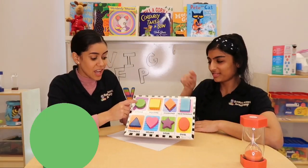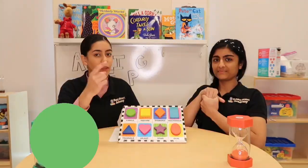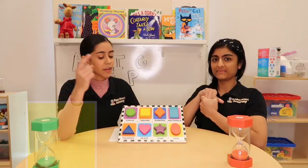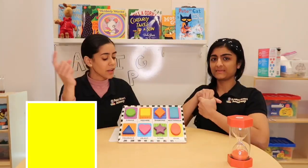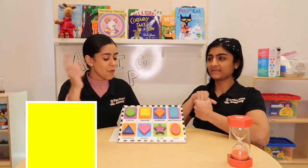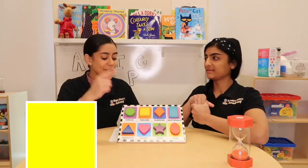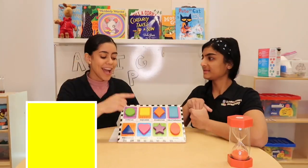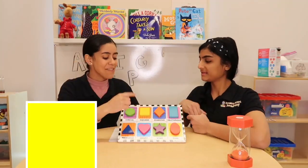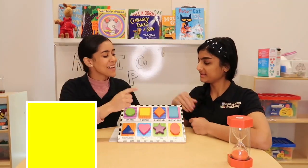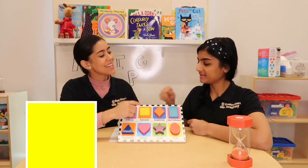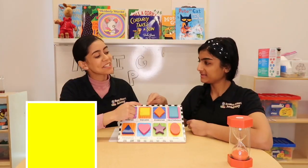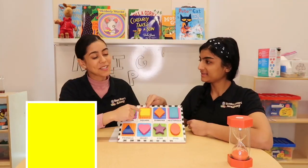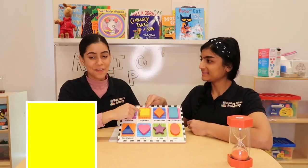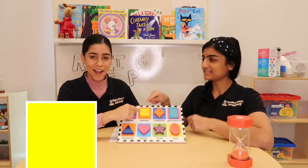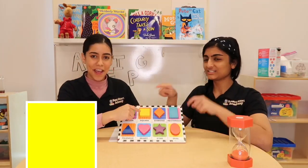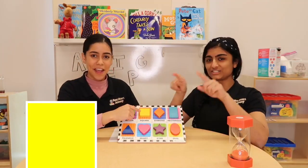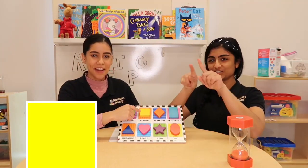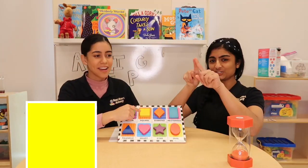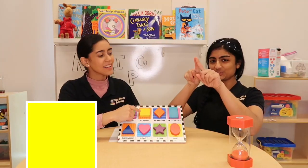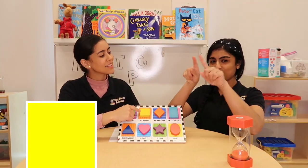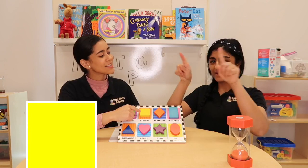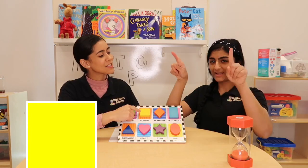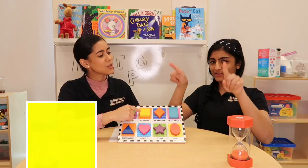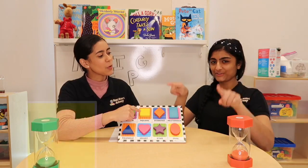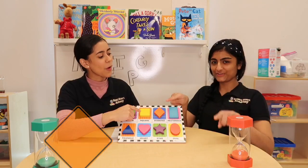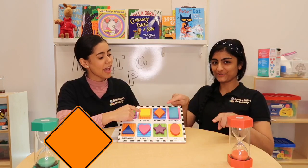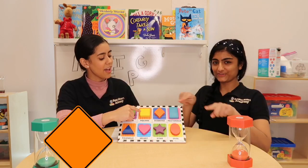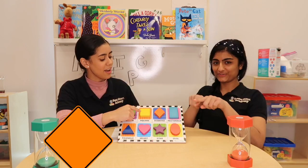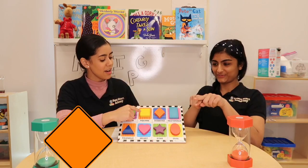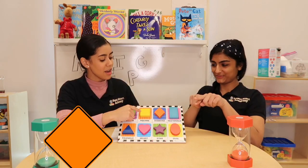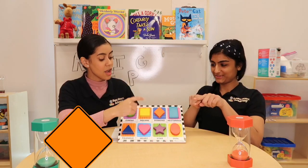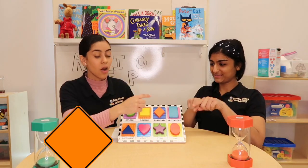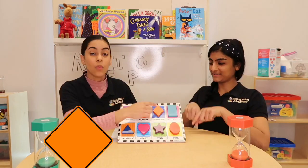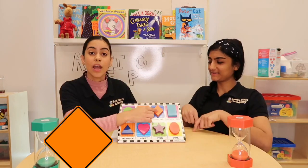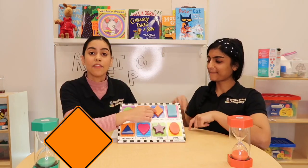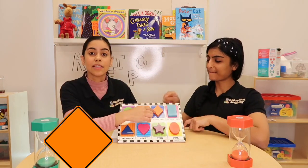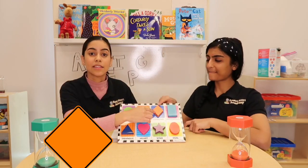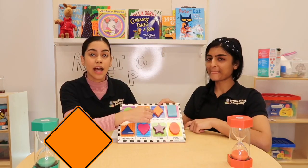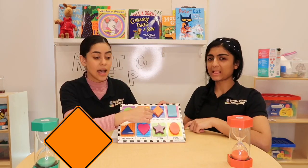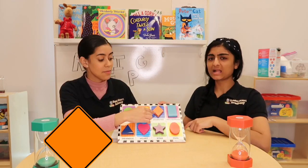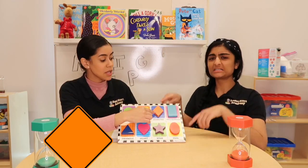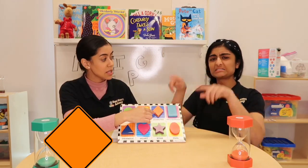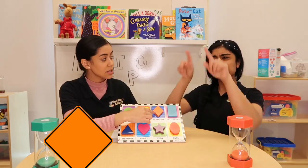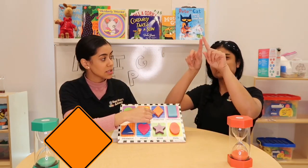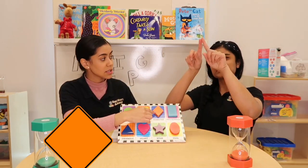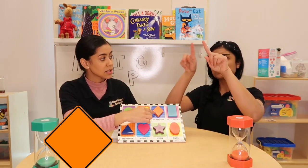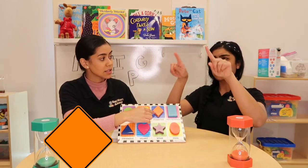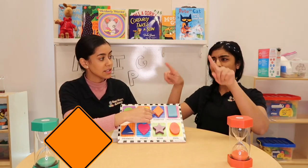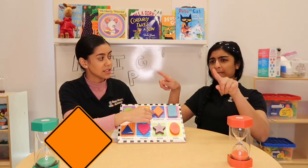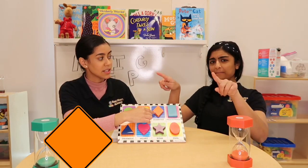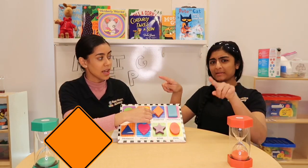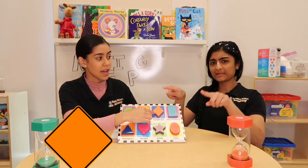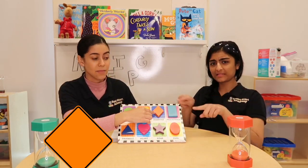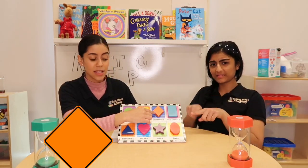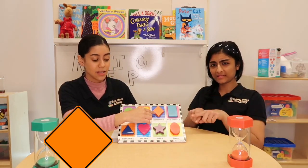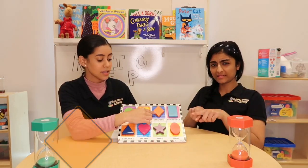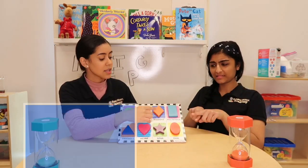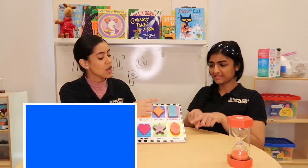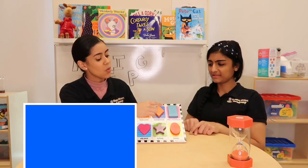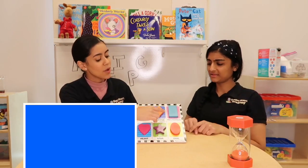We have a square. Square. We have a diamond. Diamond. We